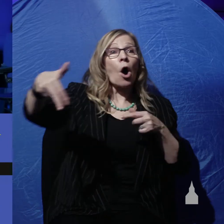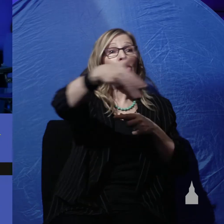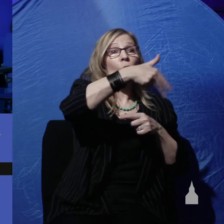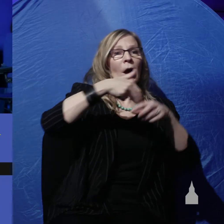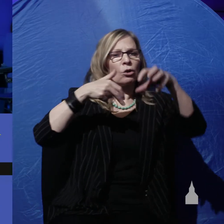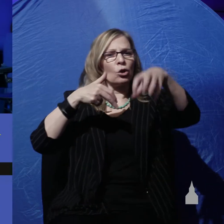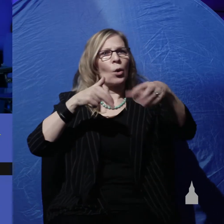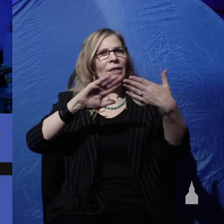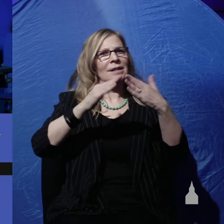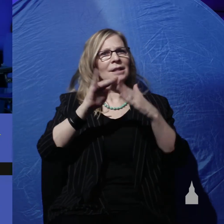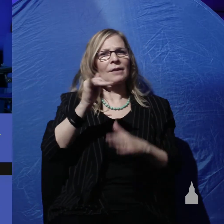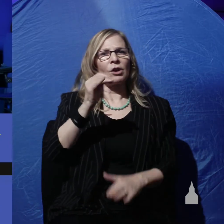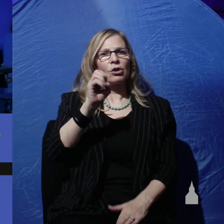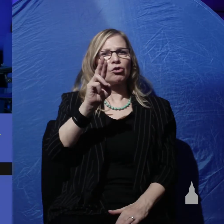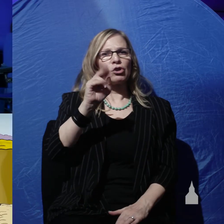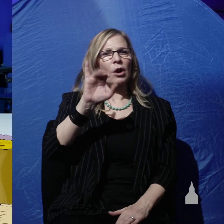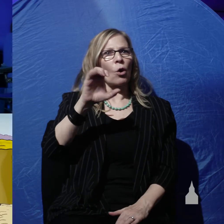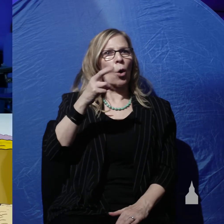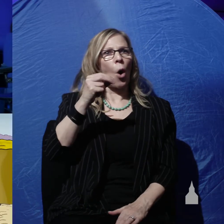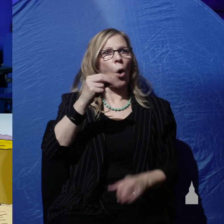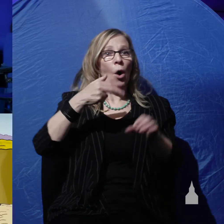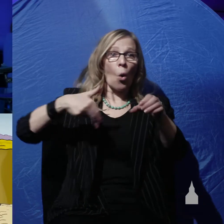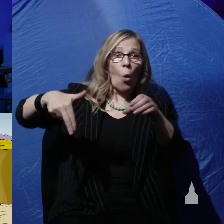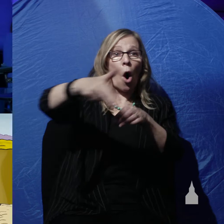is as a thousand years. So, you know, how long did they really walk?